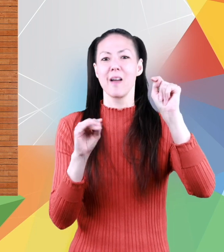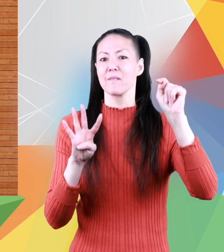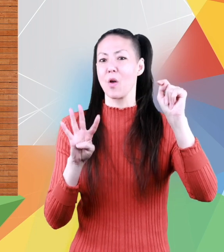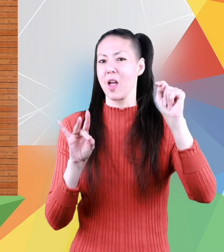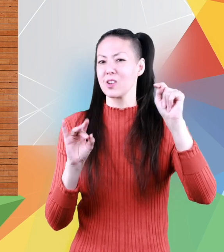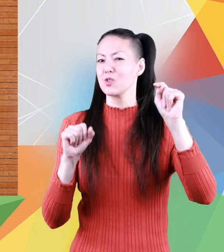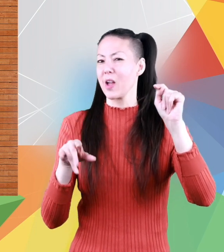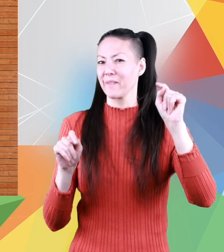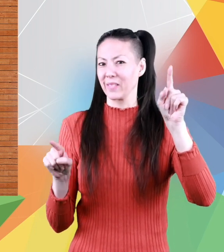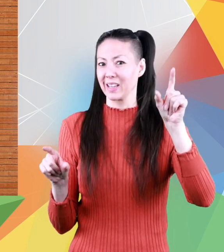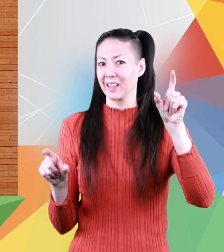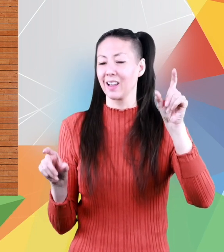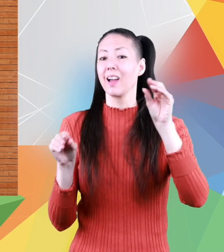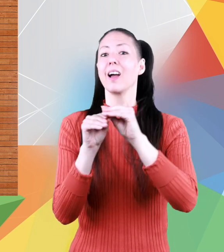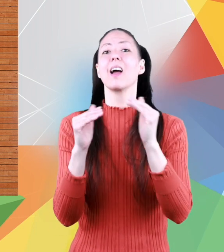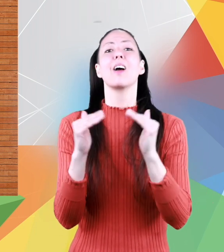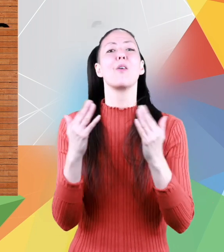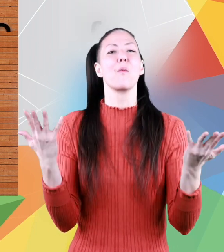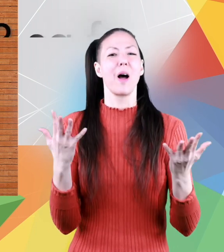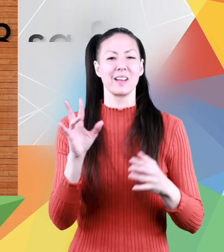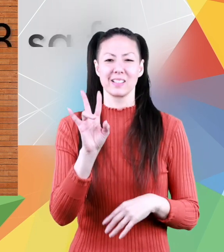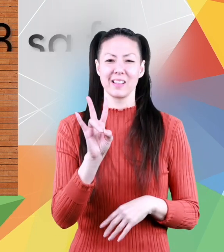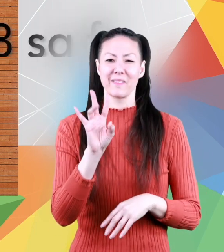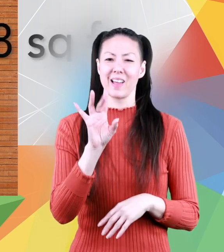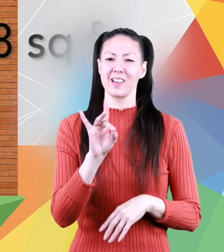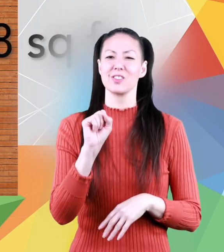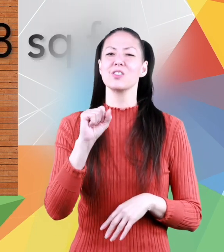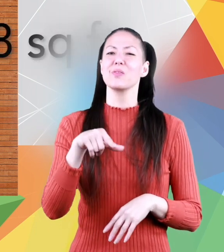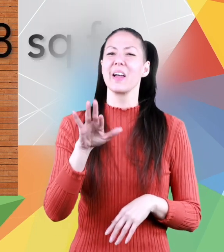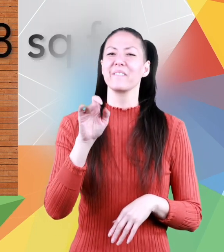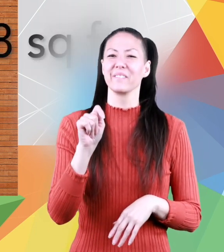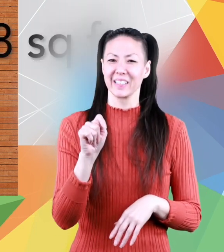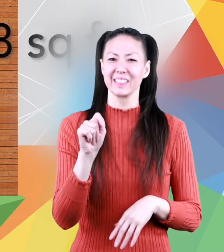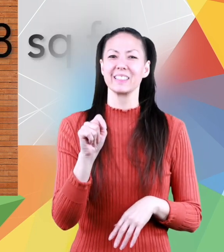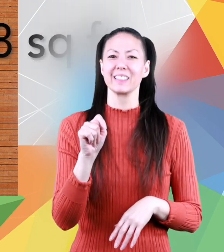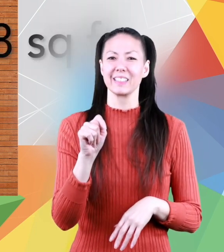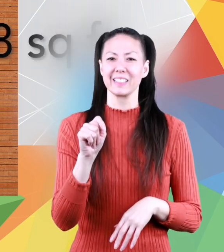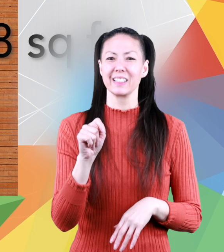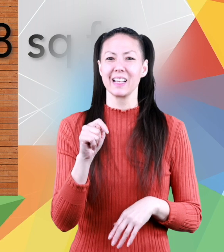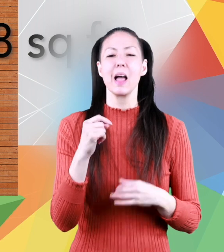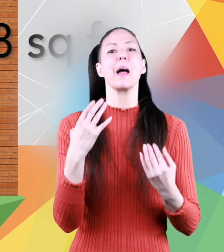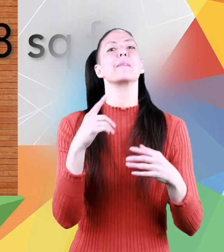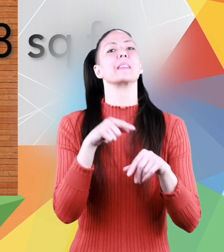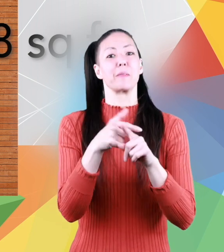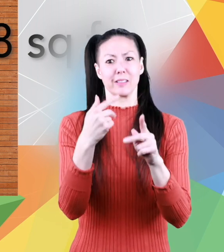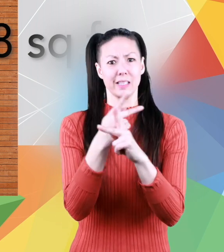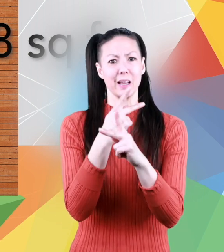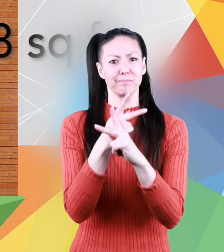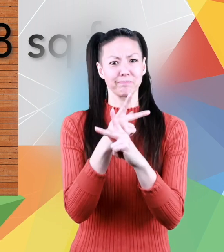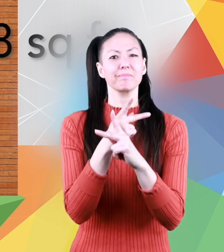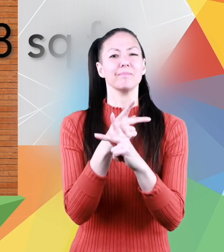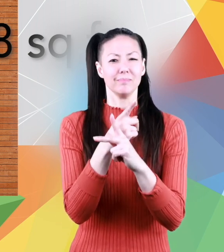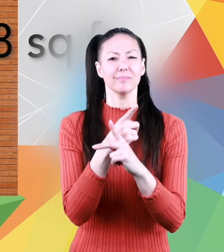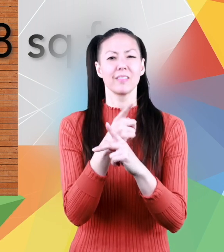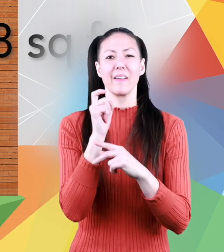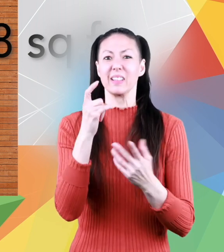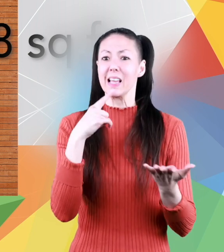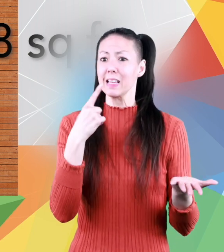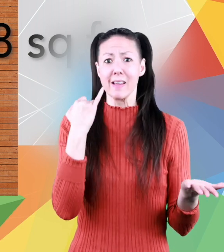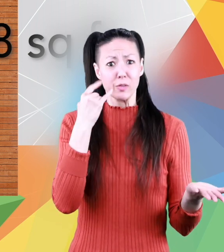48 square feet equals 78 square feet now every time you take a swim you can say if you need me